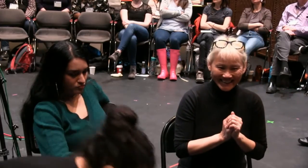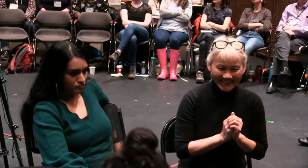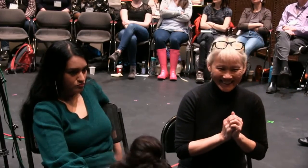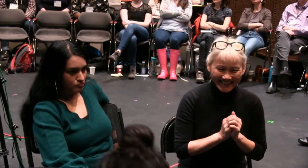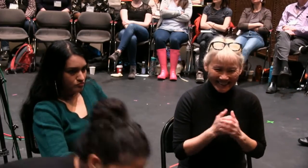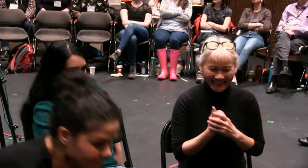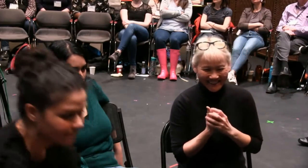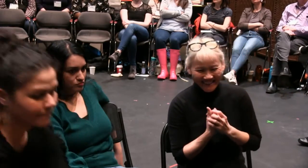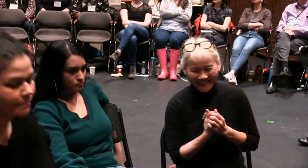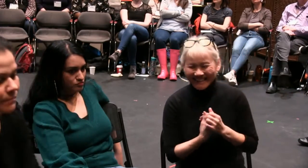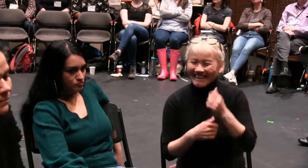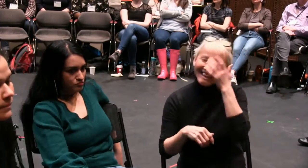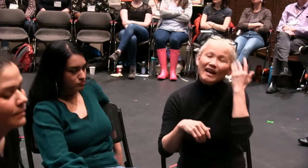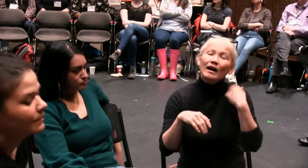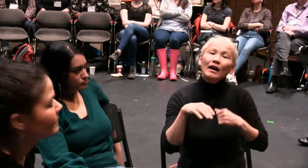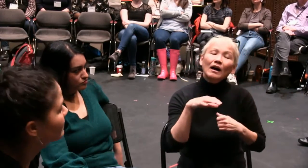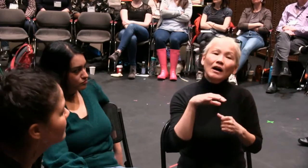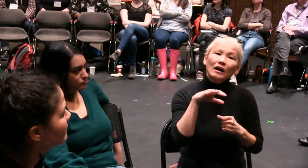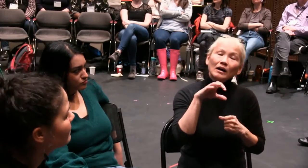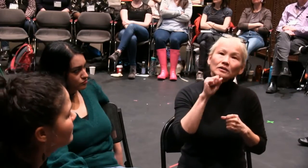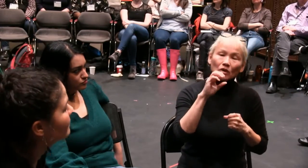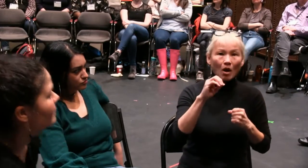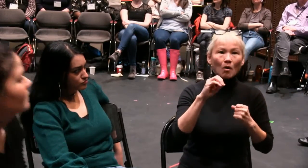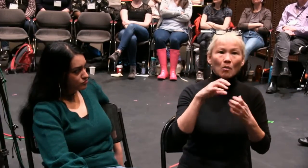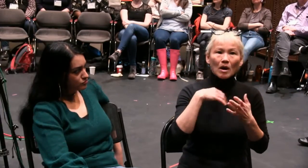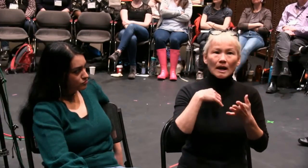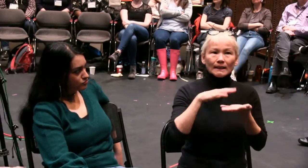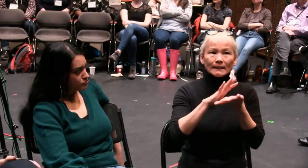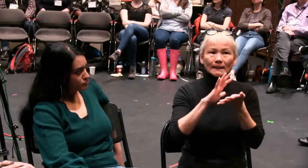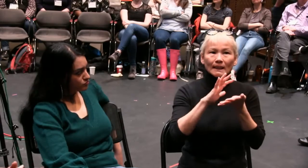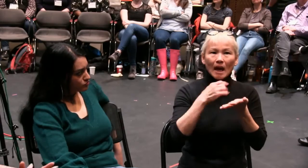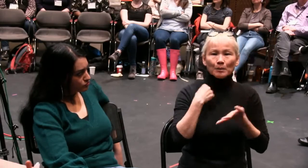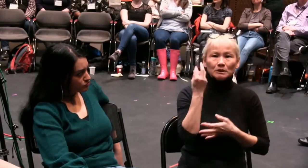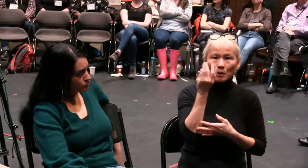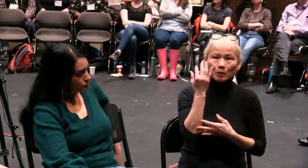in English the lines that I would sign on stage.